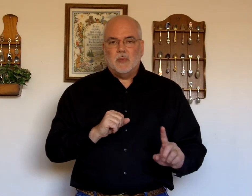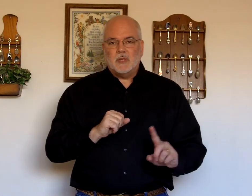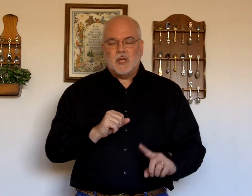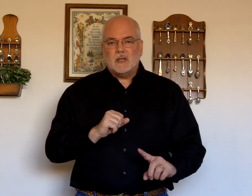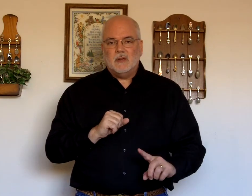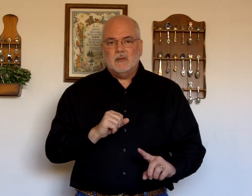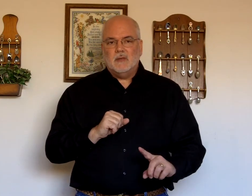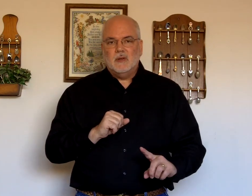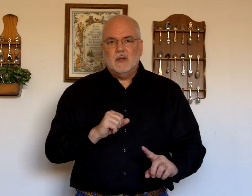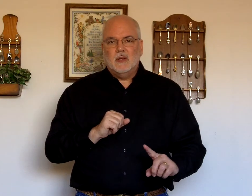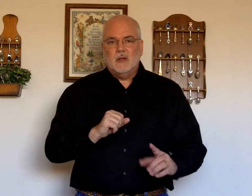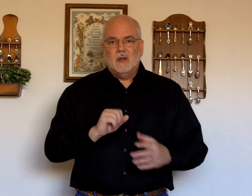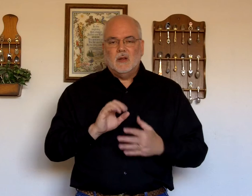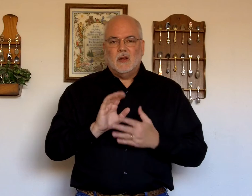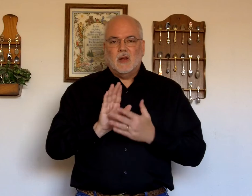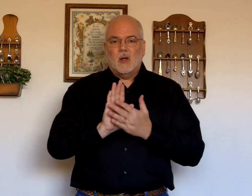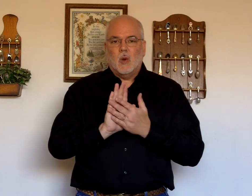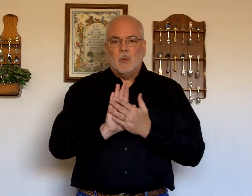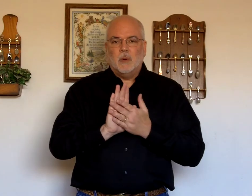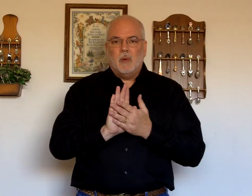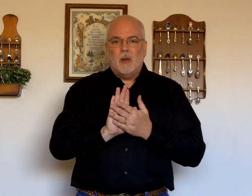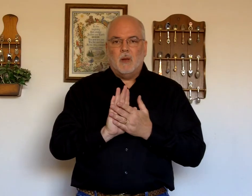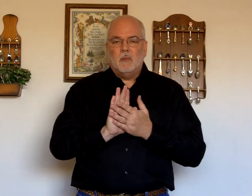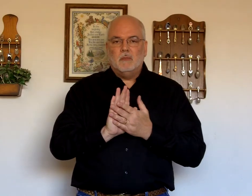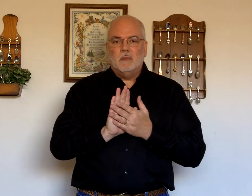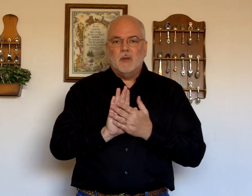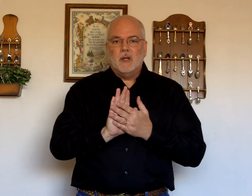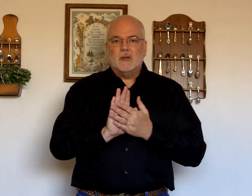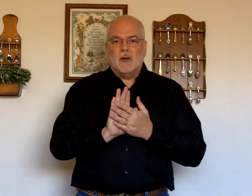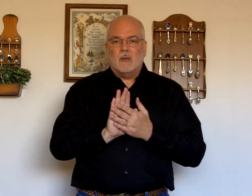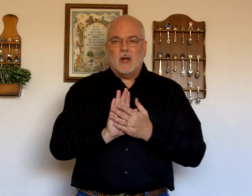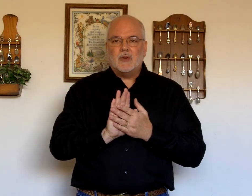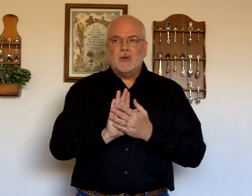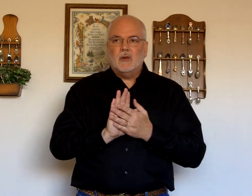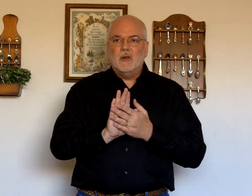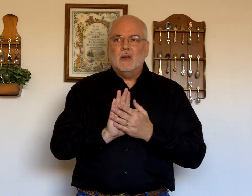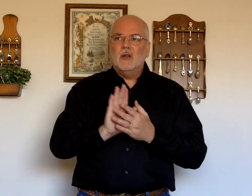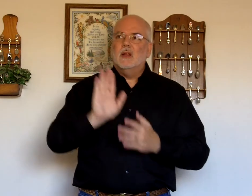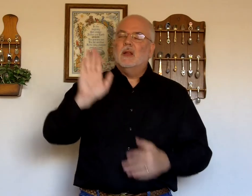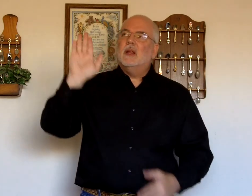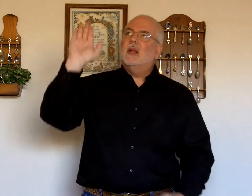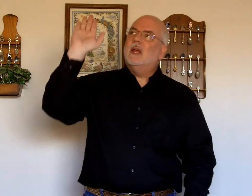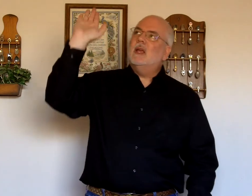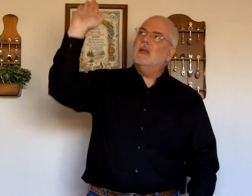Possessive. Open palm. Directional. His.